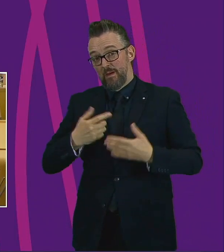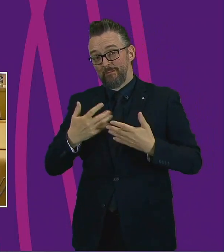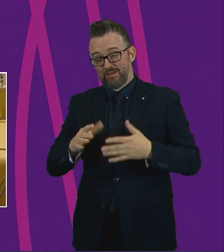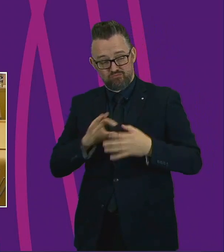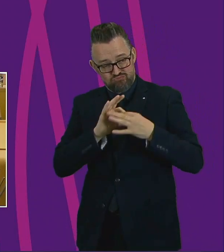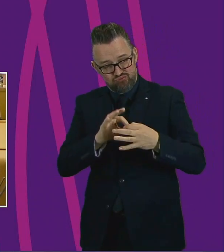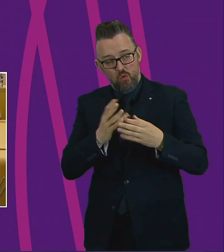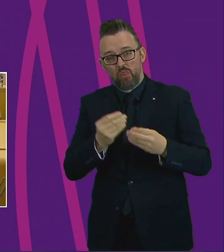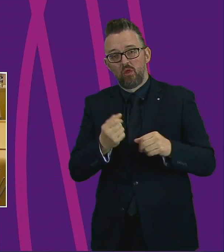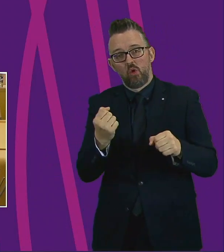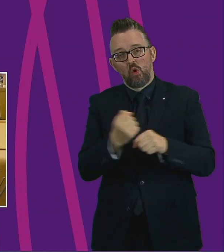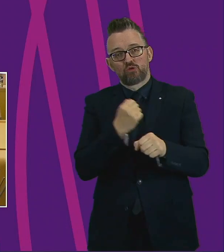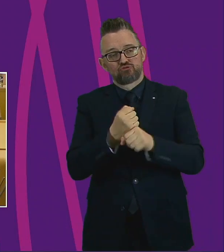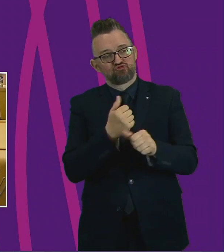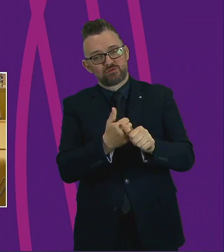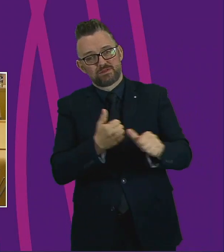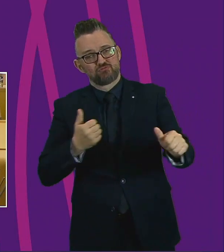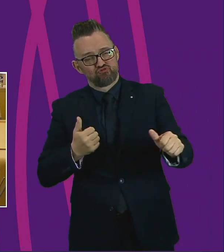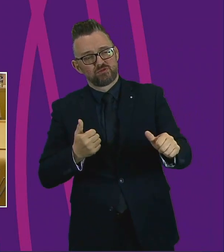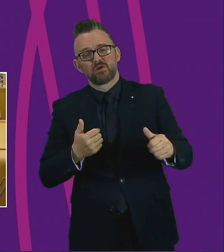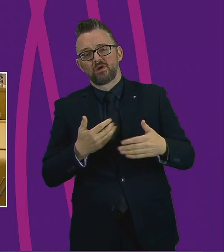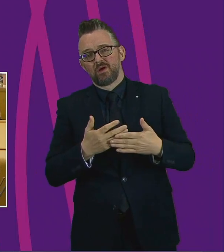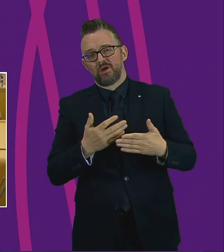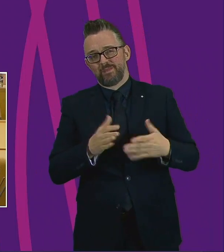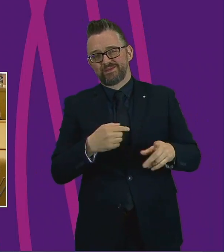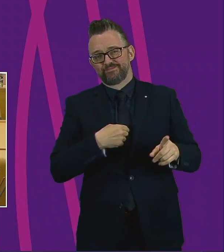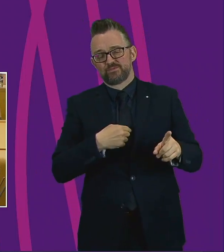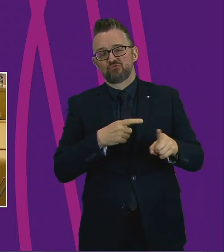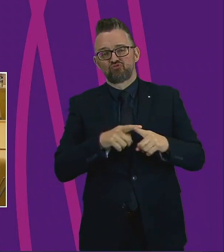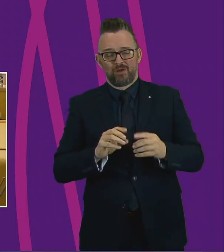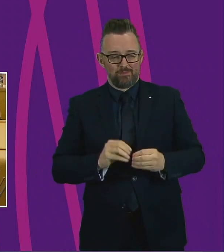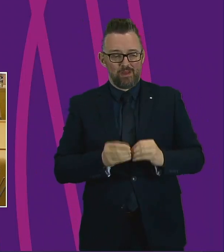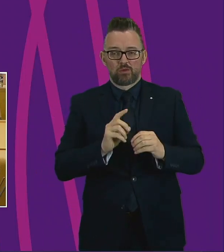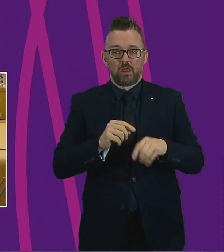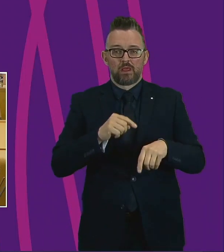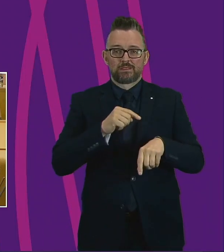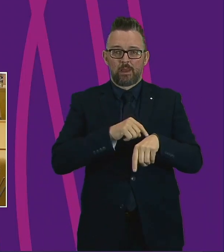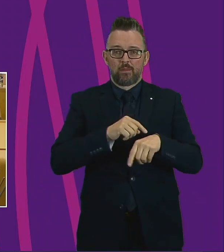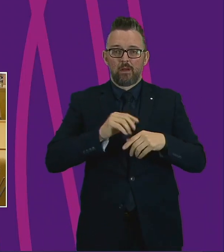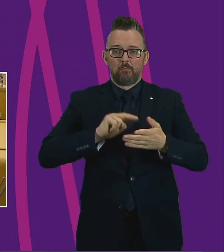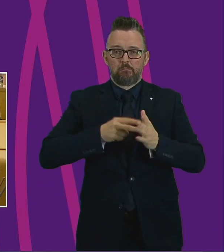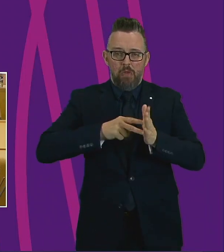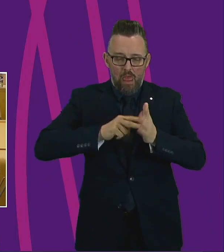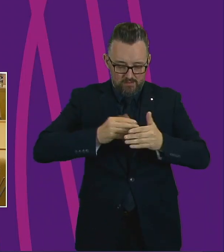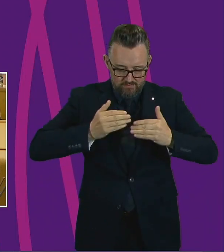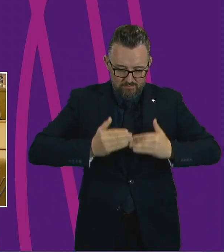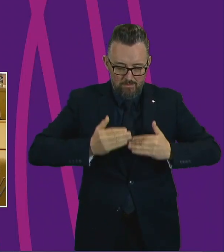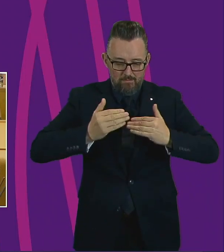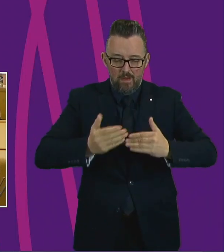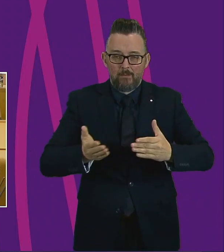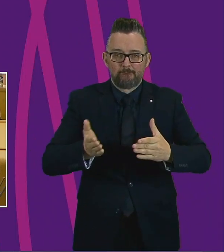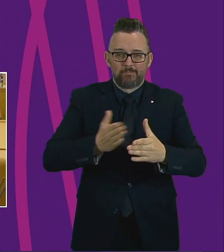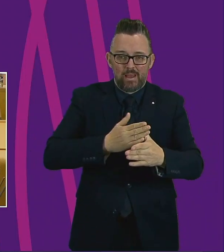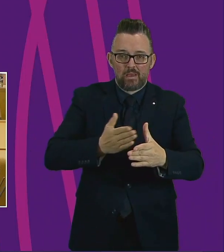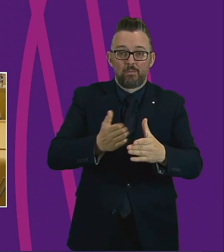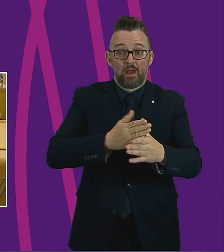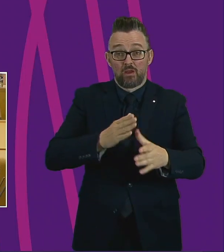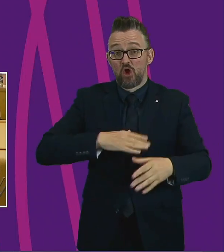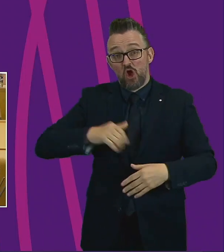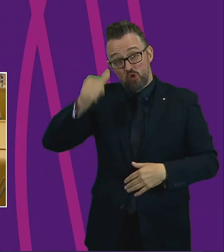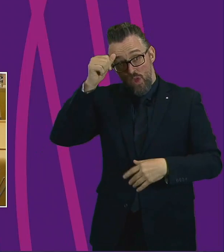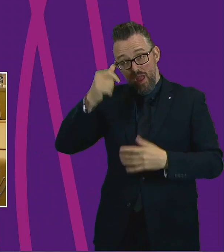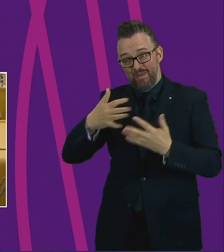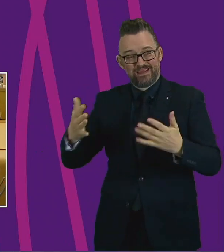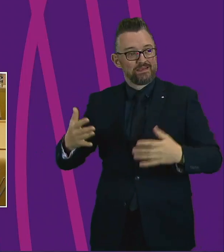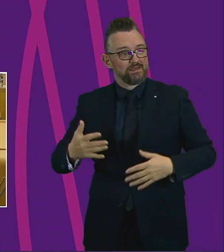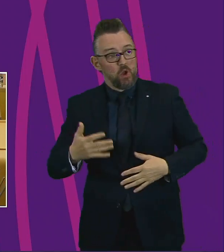construction industry as we have moved forward to create a phase plan. I recognise that many folk are waiting for